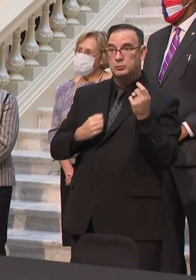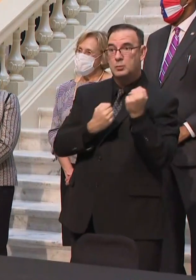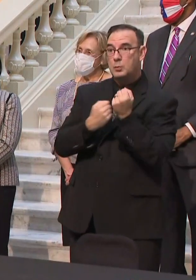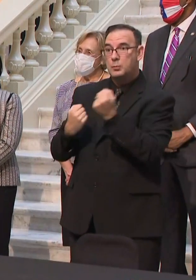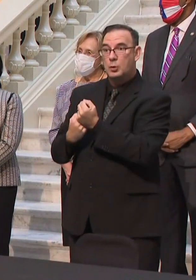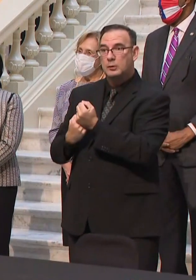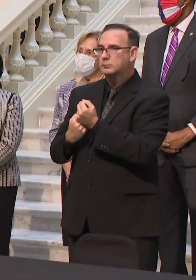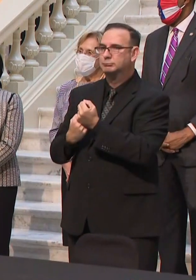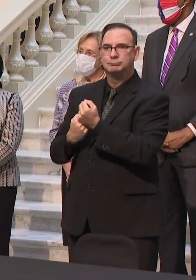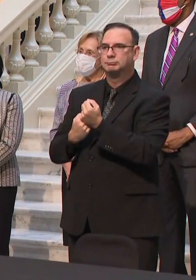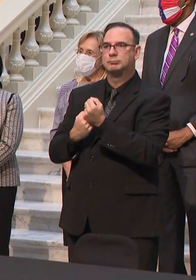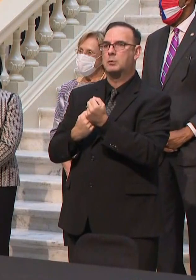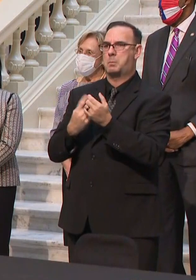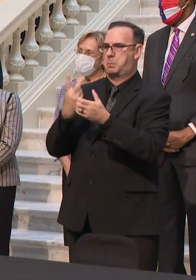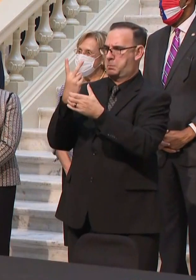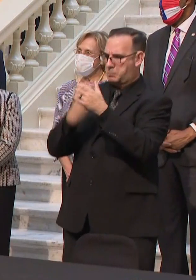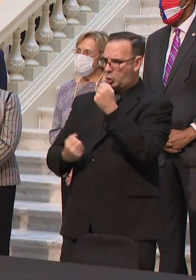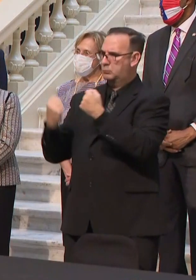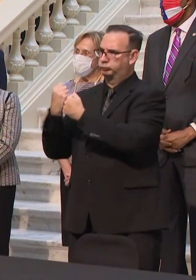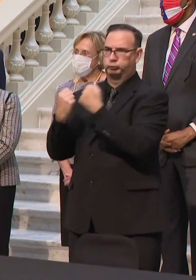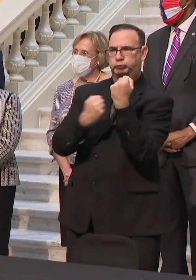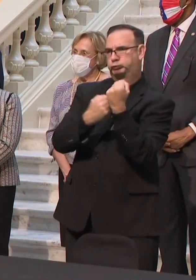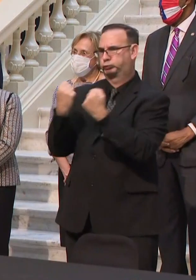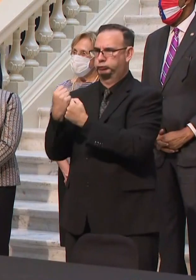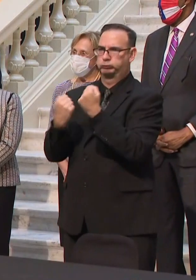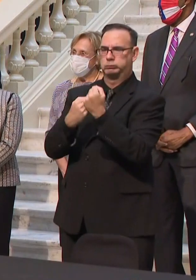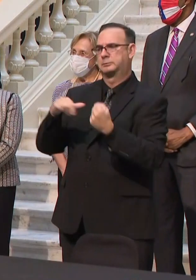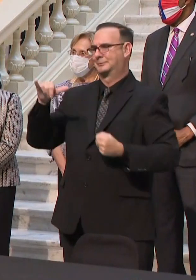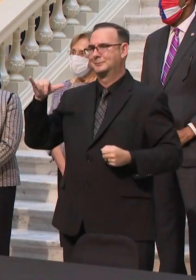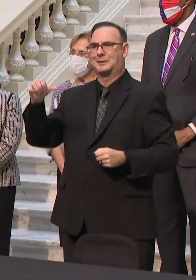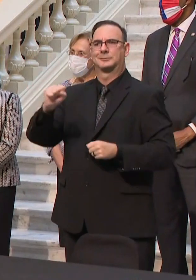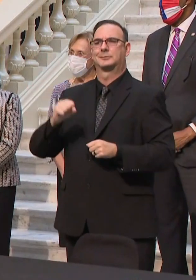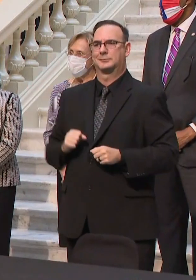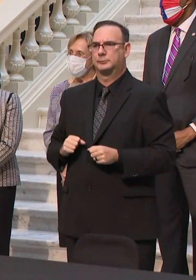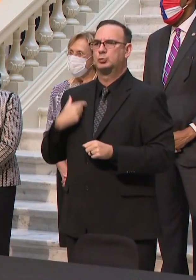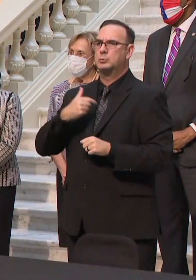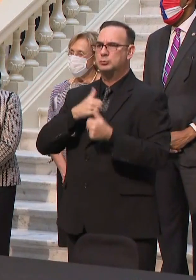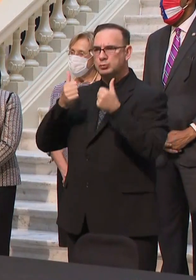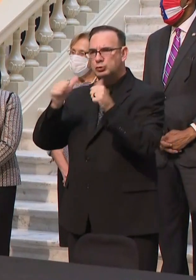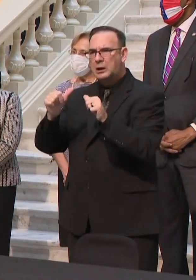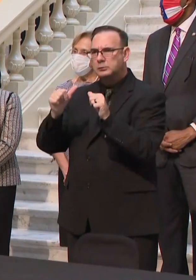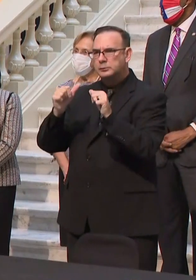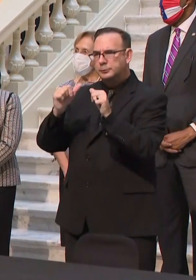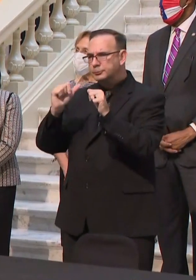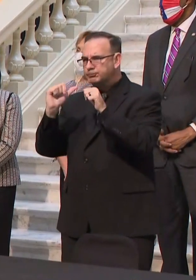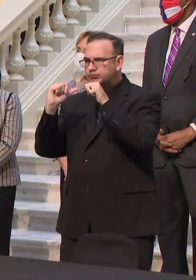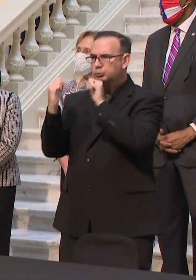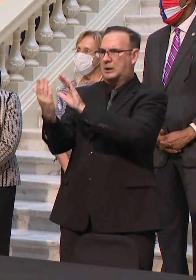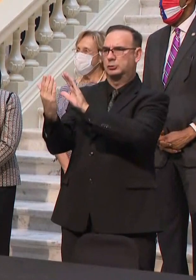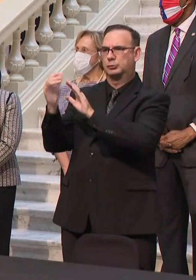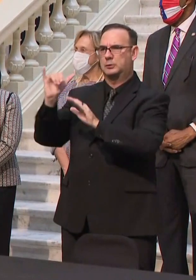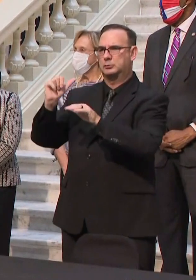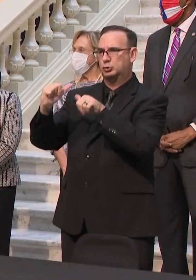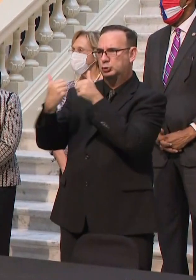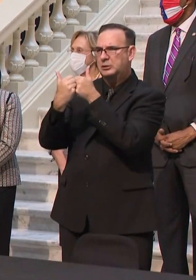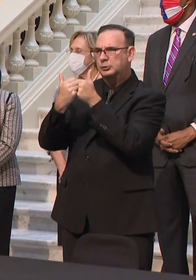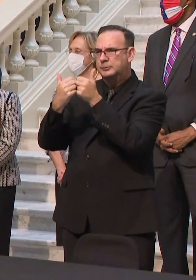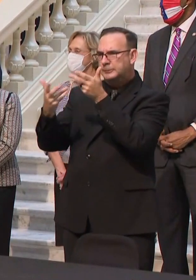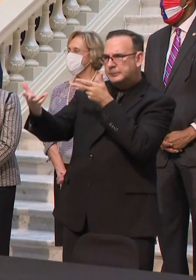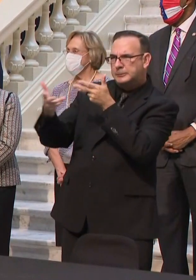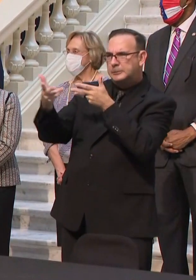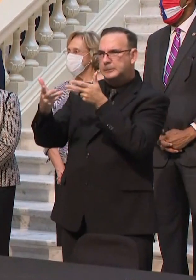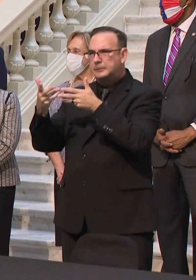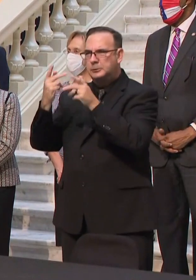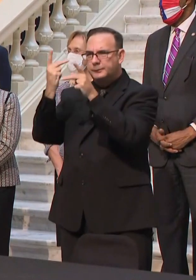given the authority to craft real solutions to real challenges facing families and communities throughout our state. For